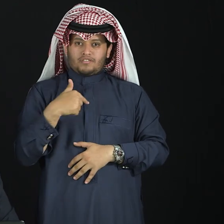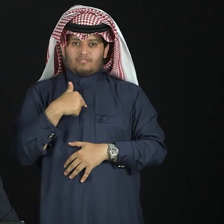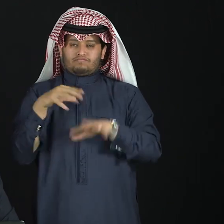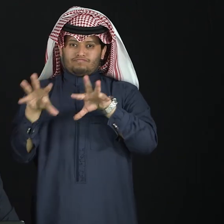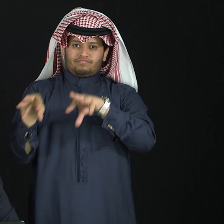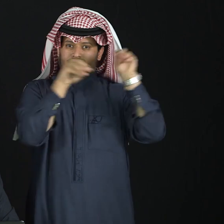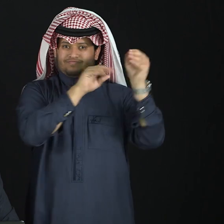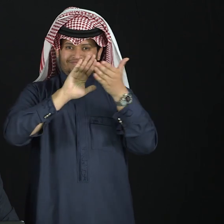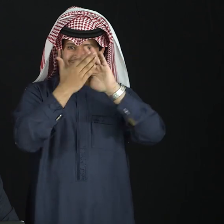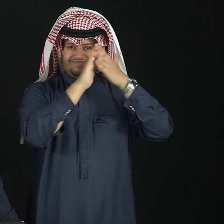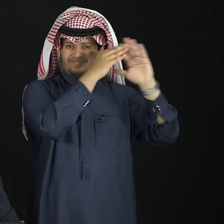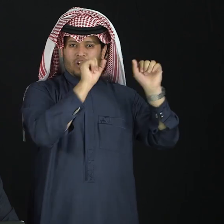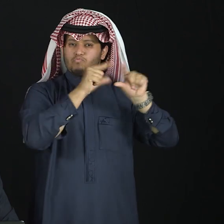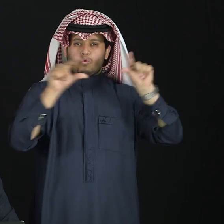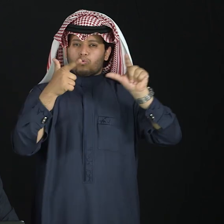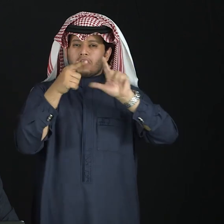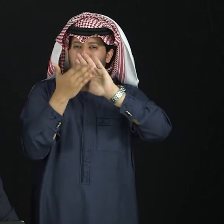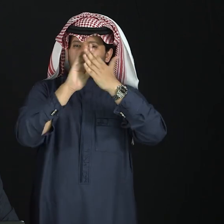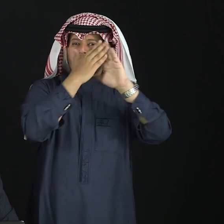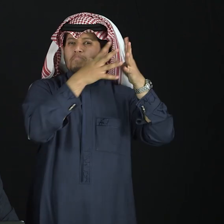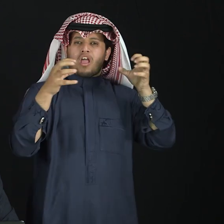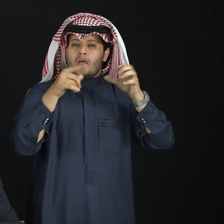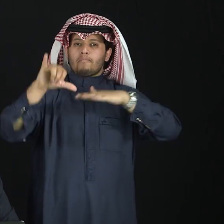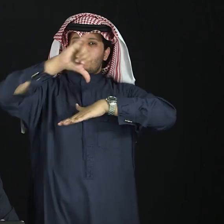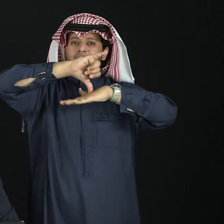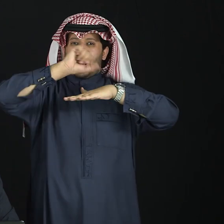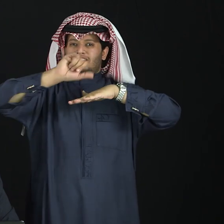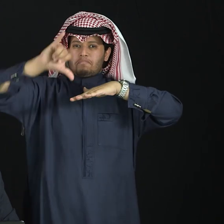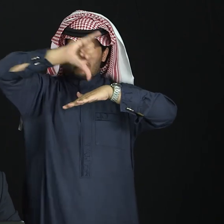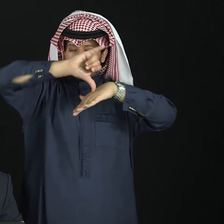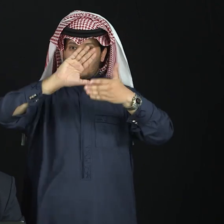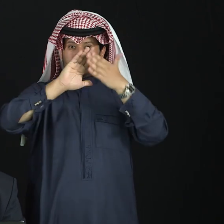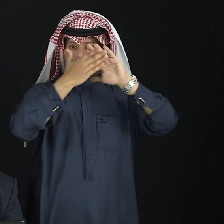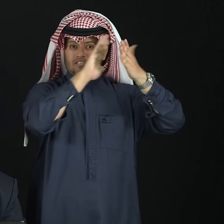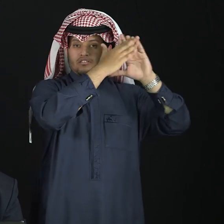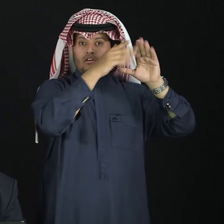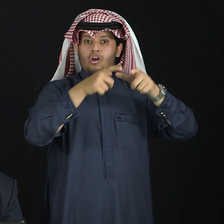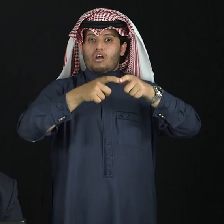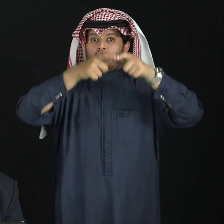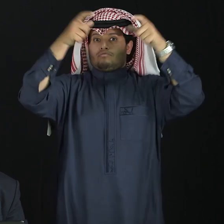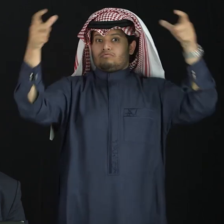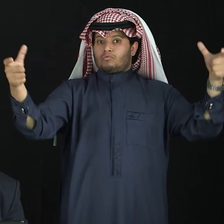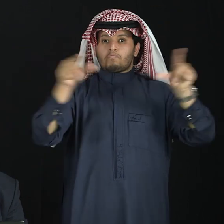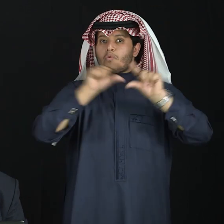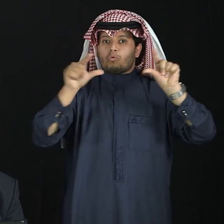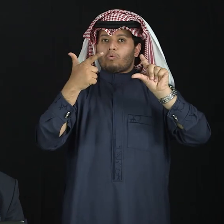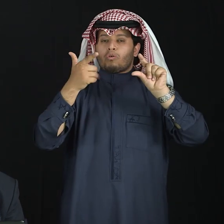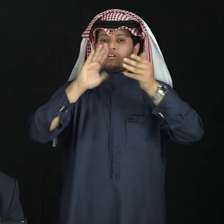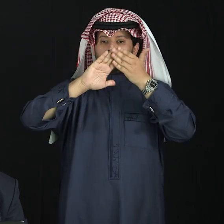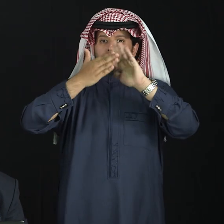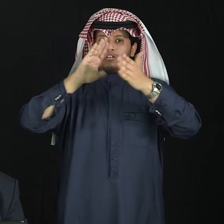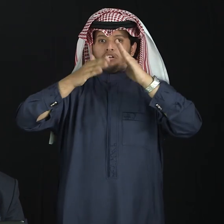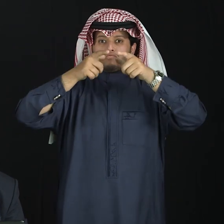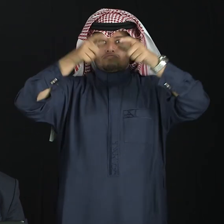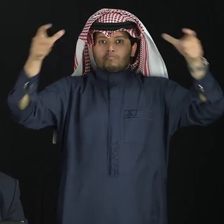to move. You've got so many examples, yes, regarding this, which is called the sentence structure. Yes, in this link.